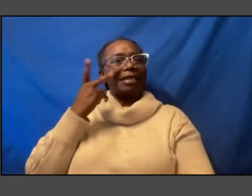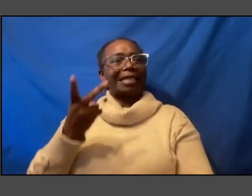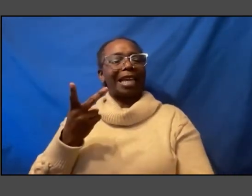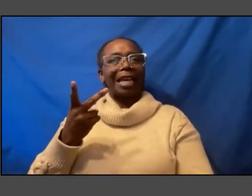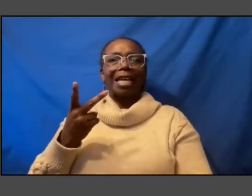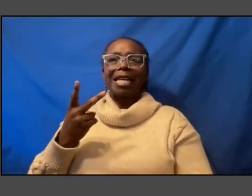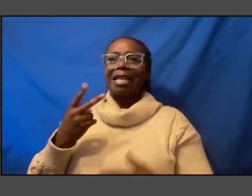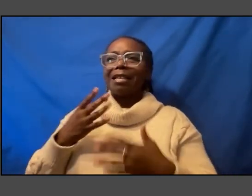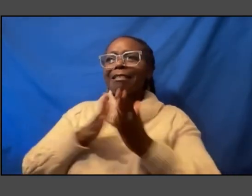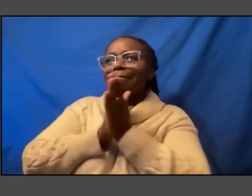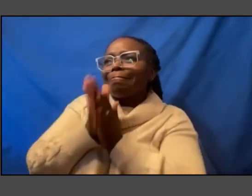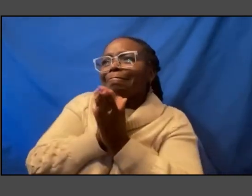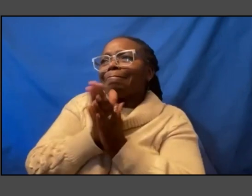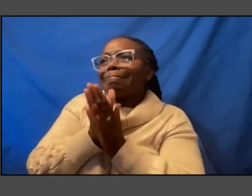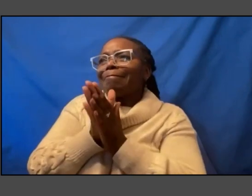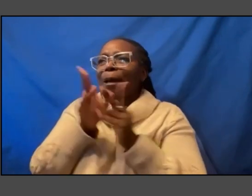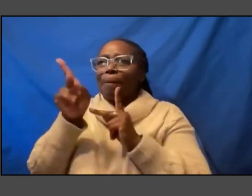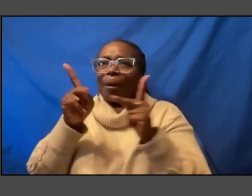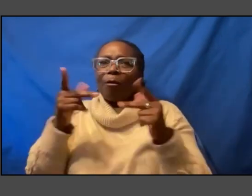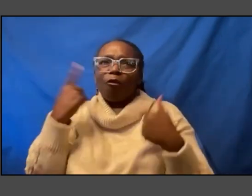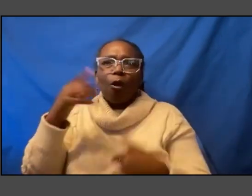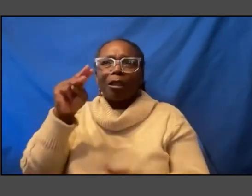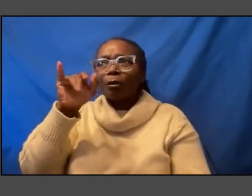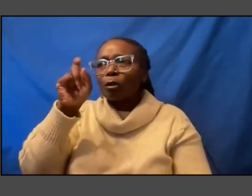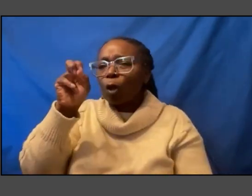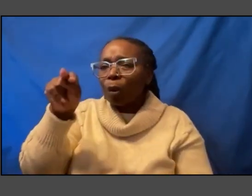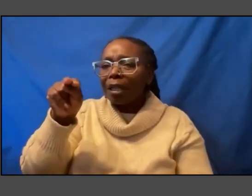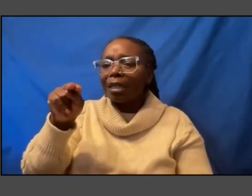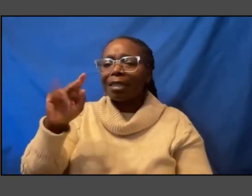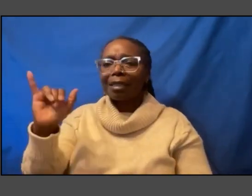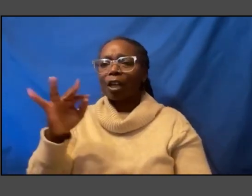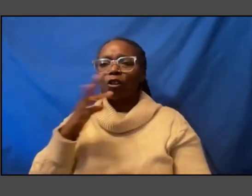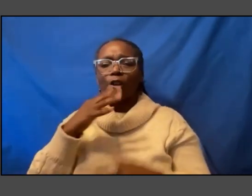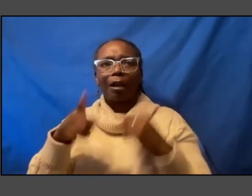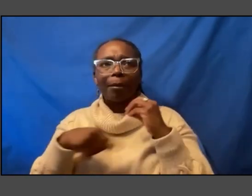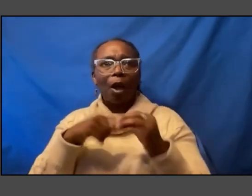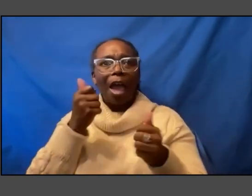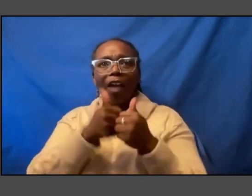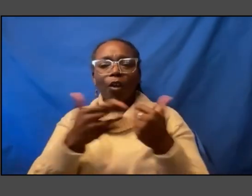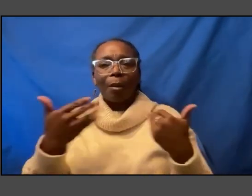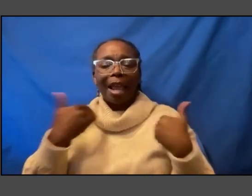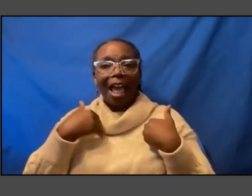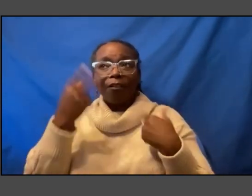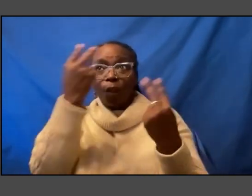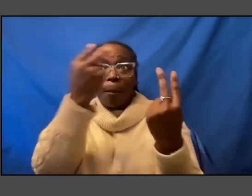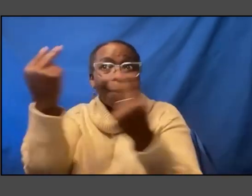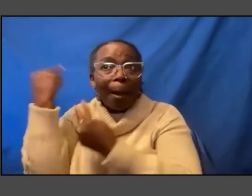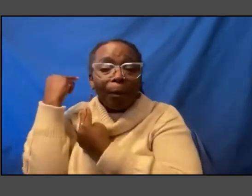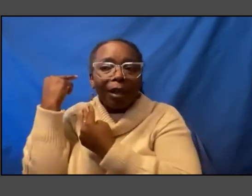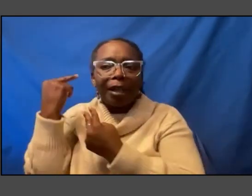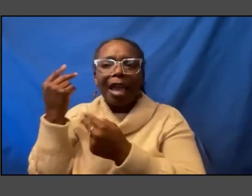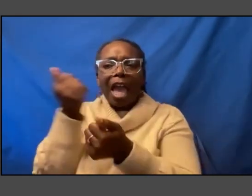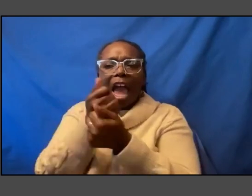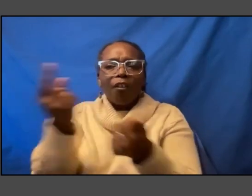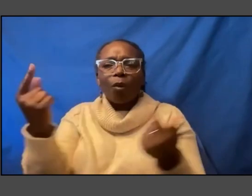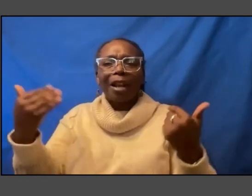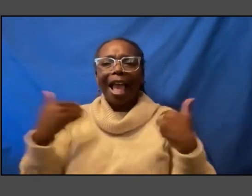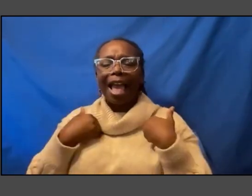smithsonian that it's almost as you talked about it everybody has their memory but everybody has sort of a sense that this means so